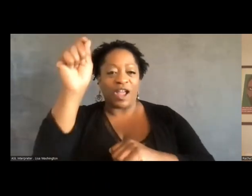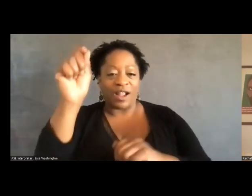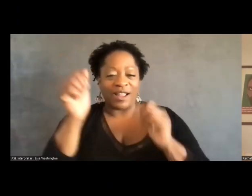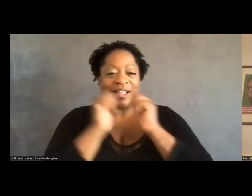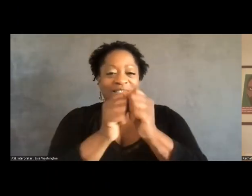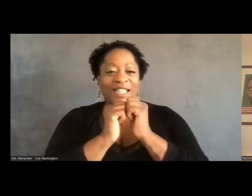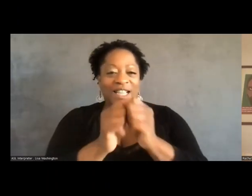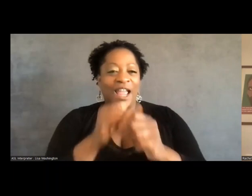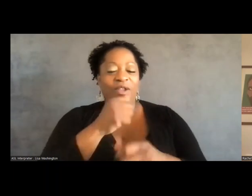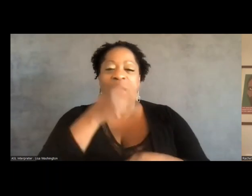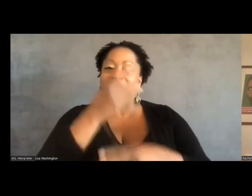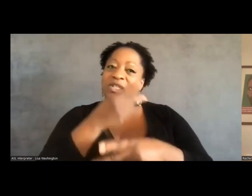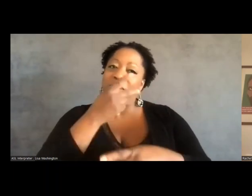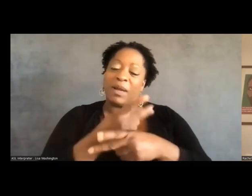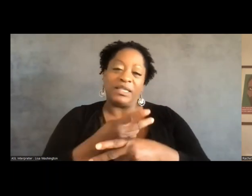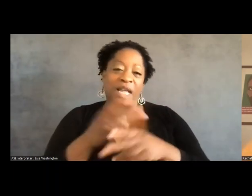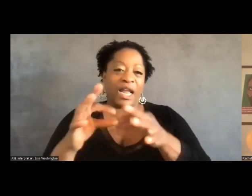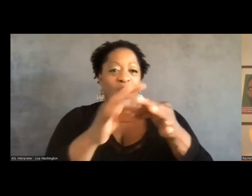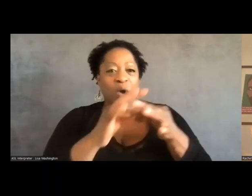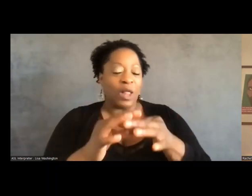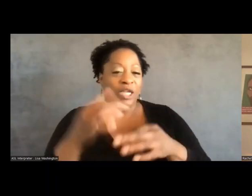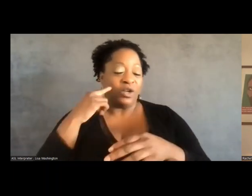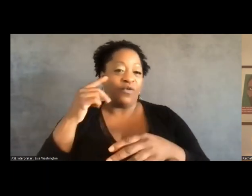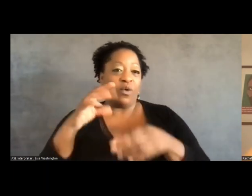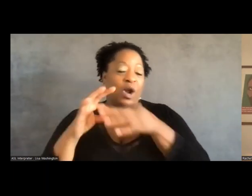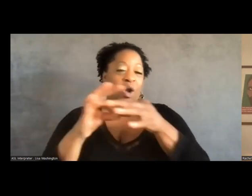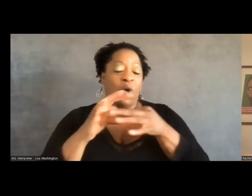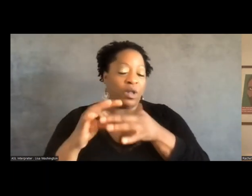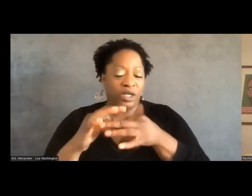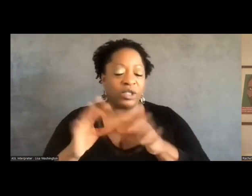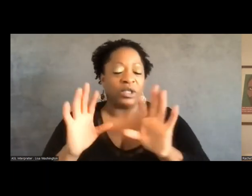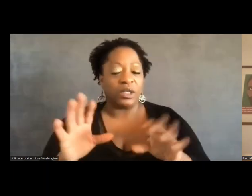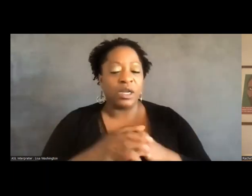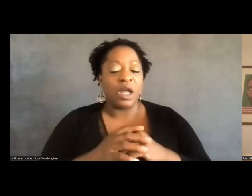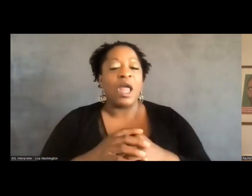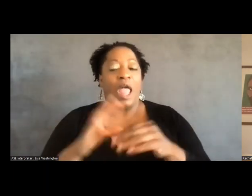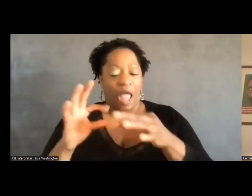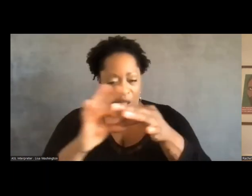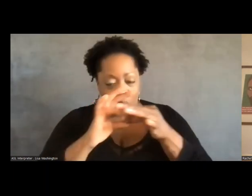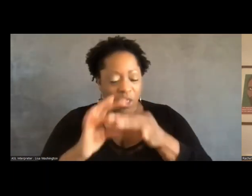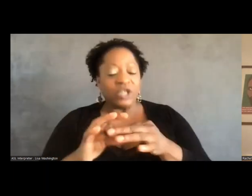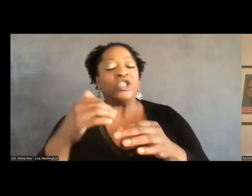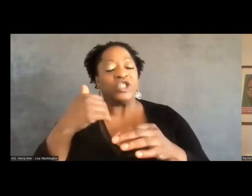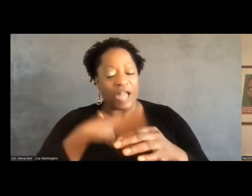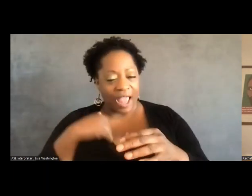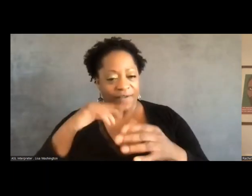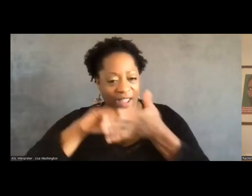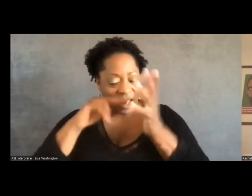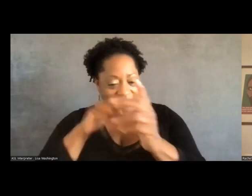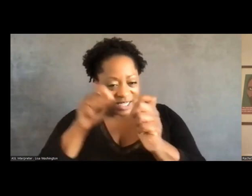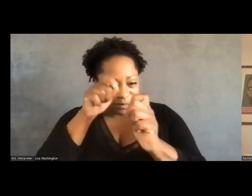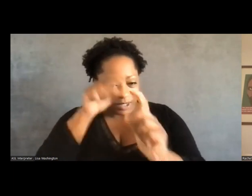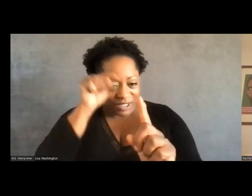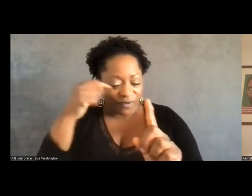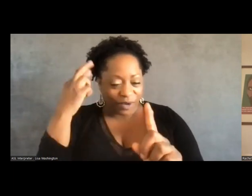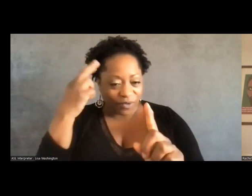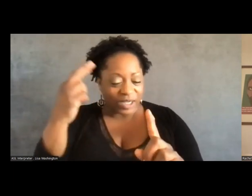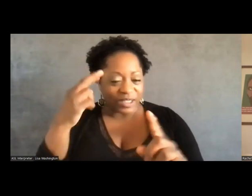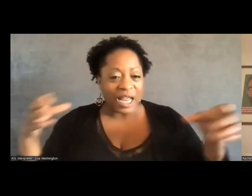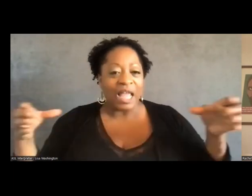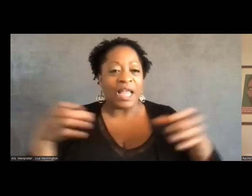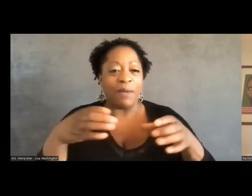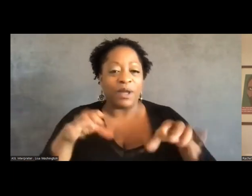maintain a coalition. So a coalition I think should have a specific purpose and should come together to do something pretty